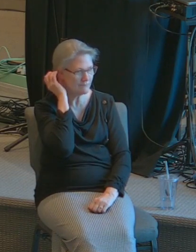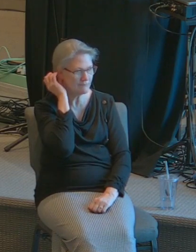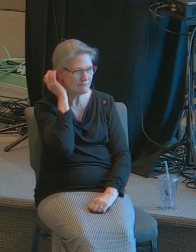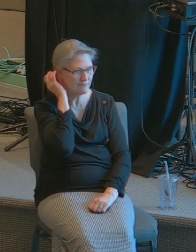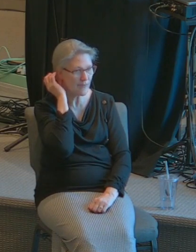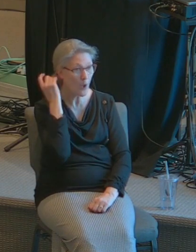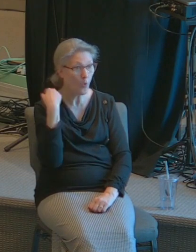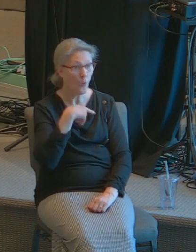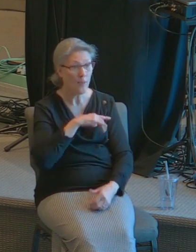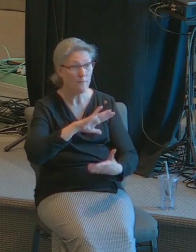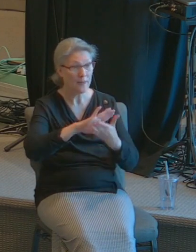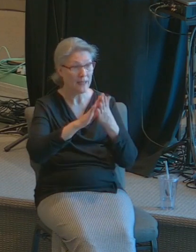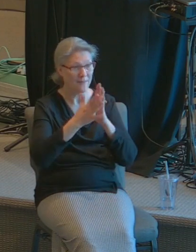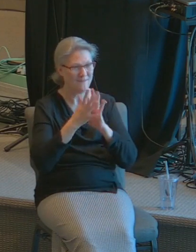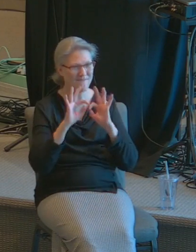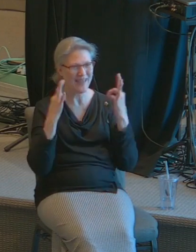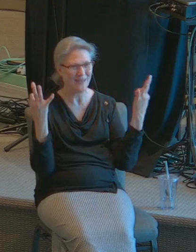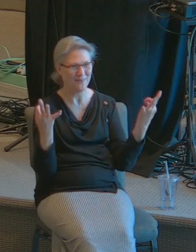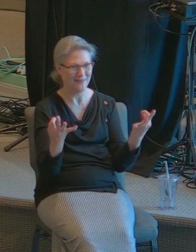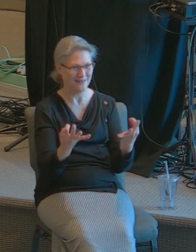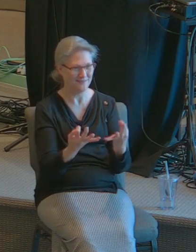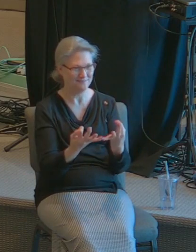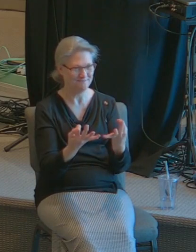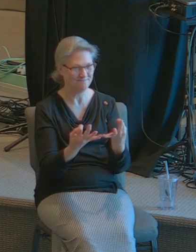we become a family